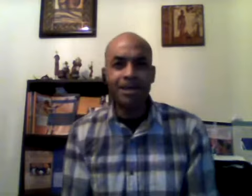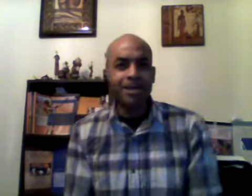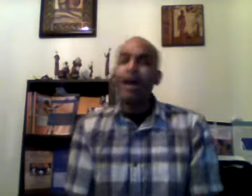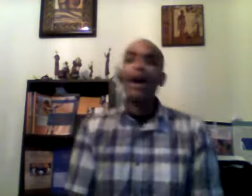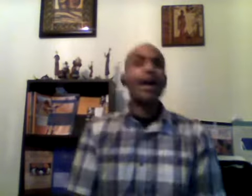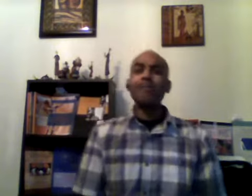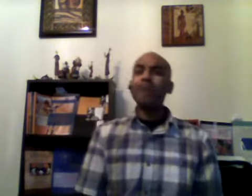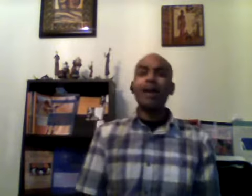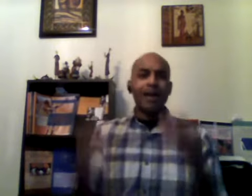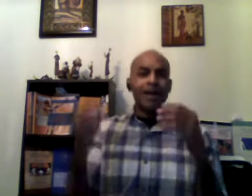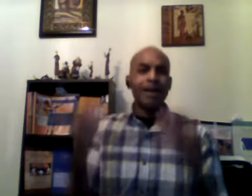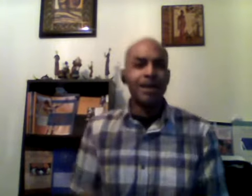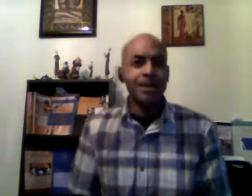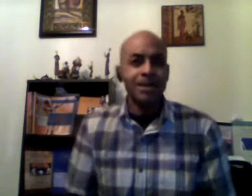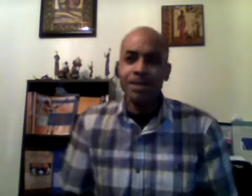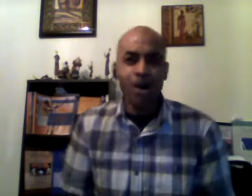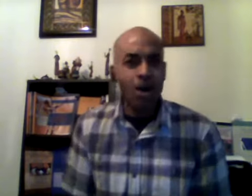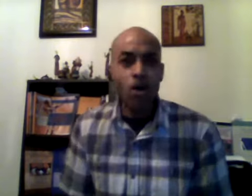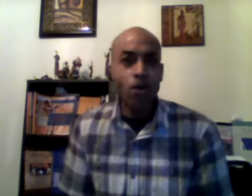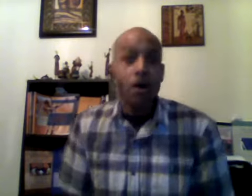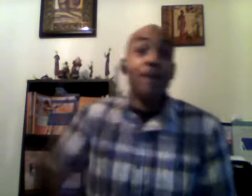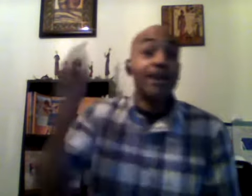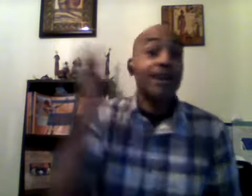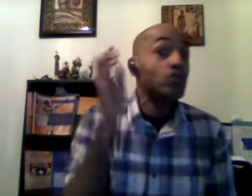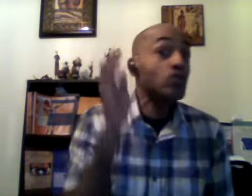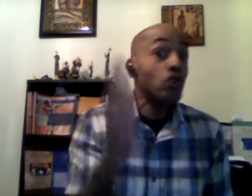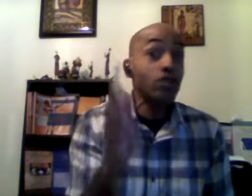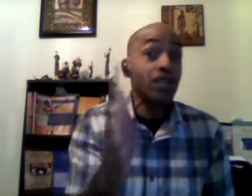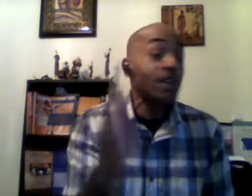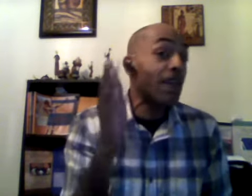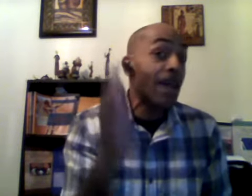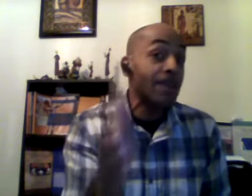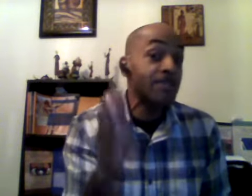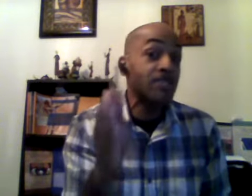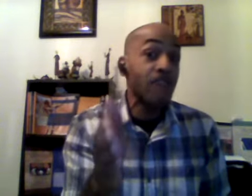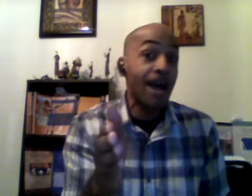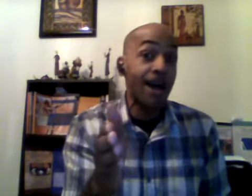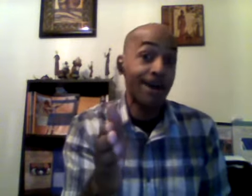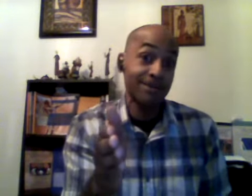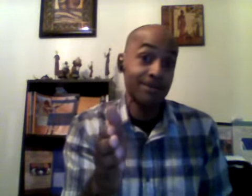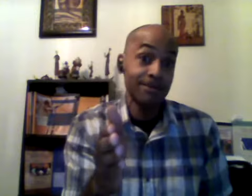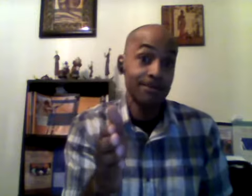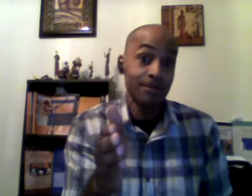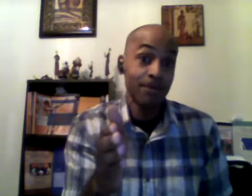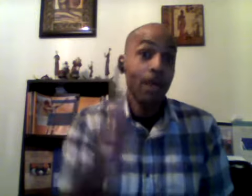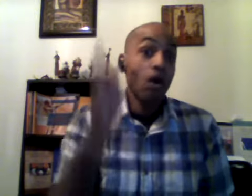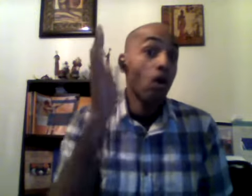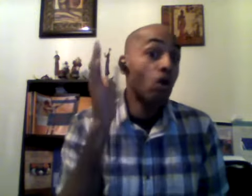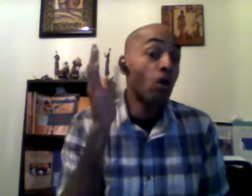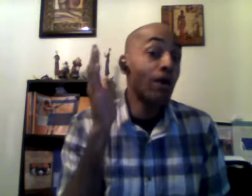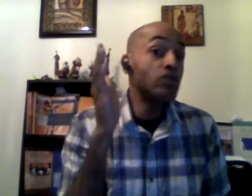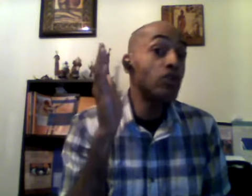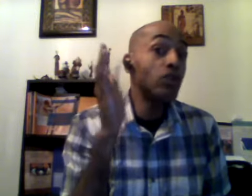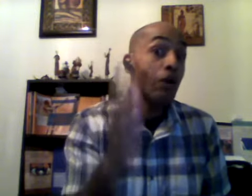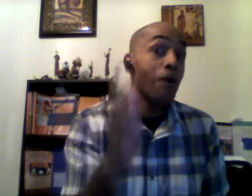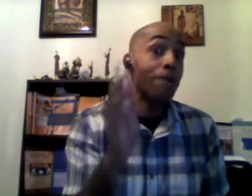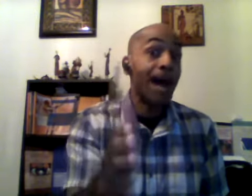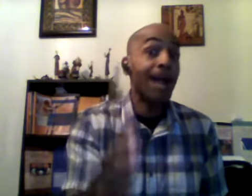i ain't man no because you didn't exercise according to your body